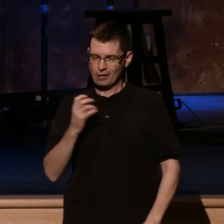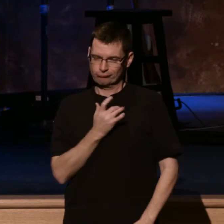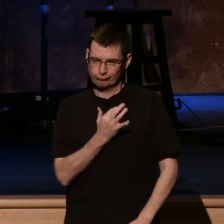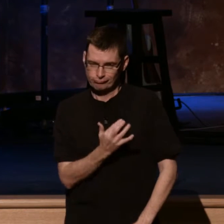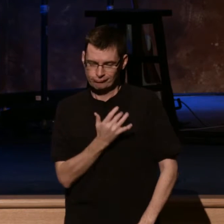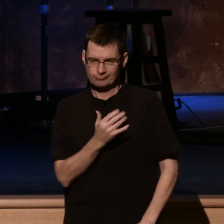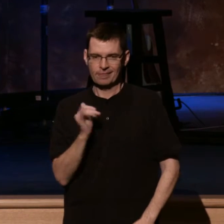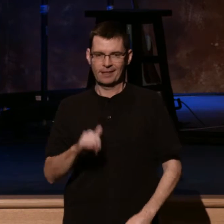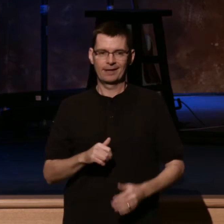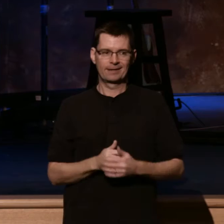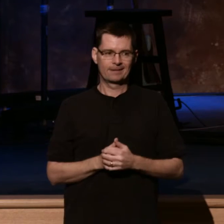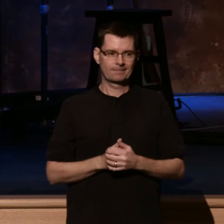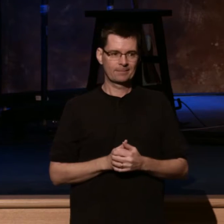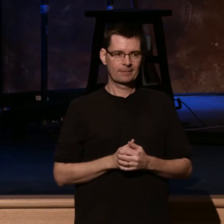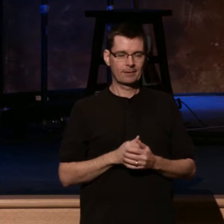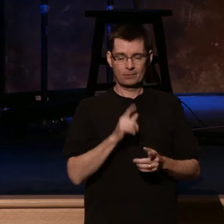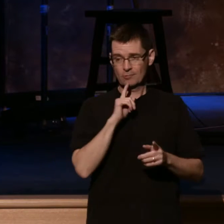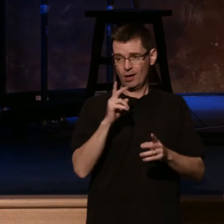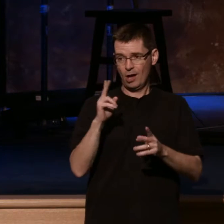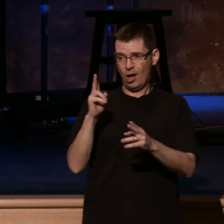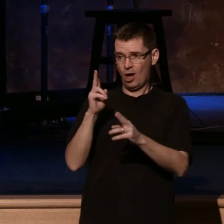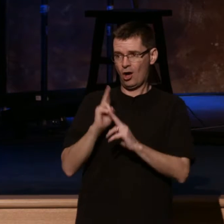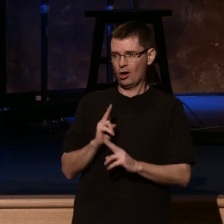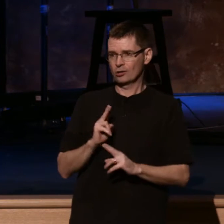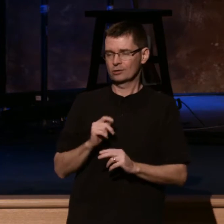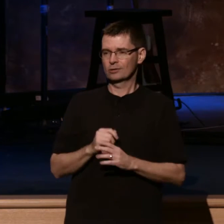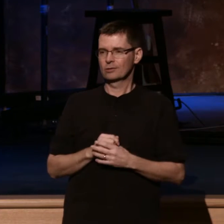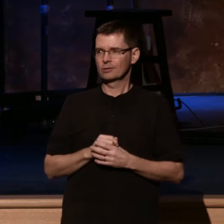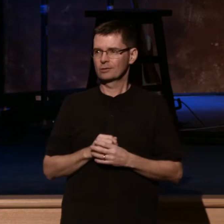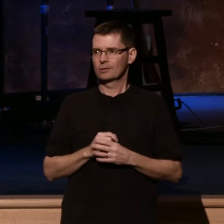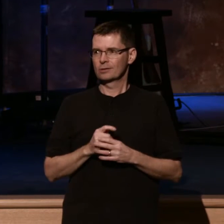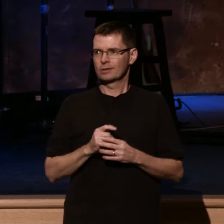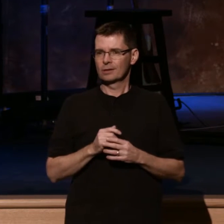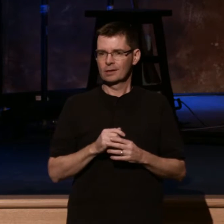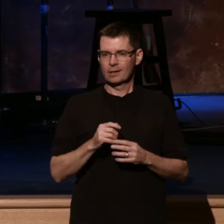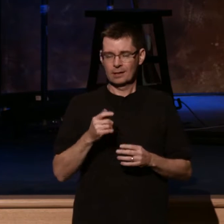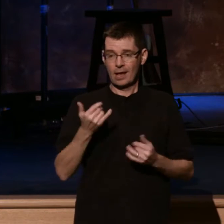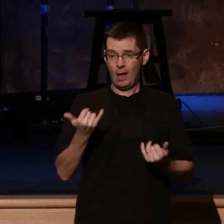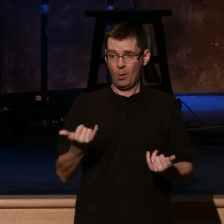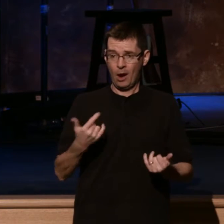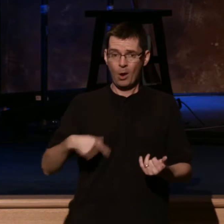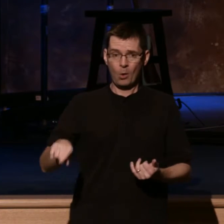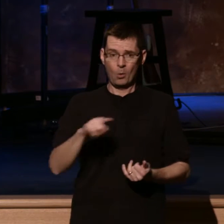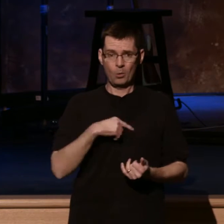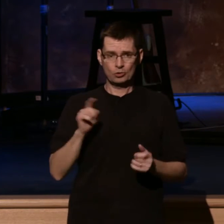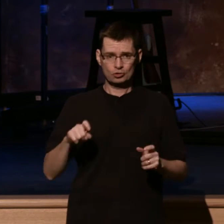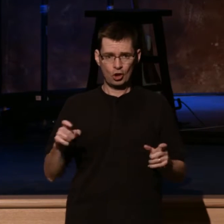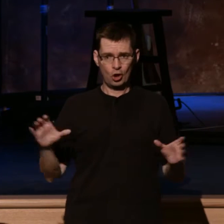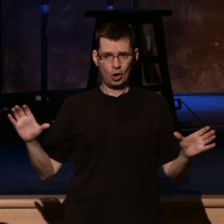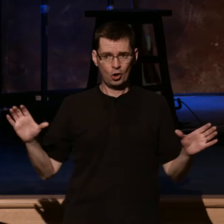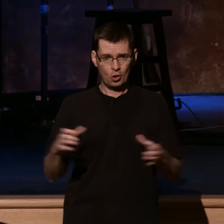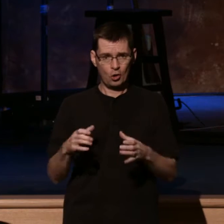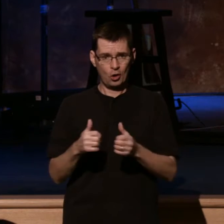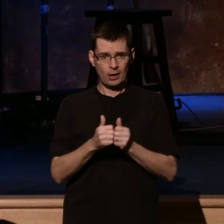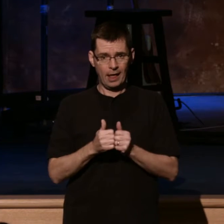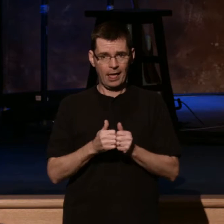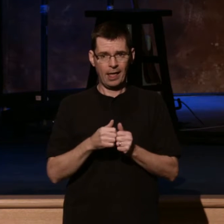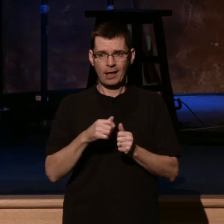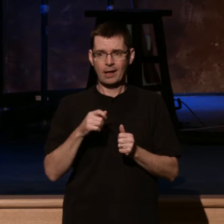And, you know, honor to whom honors due. I just want to make sure we all join together in saying what Robbie can't say, the